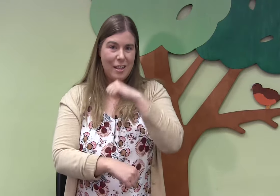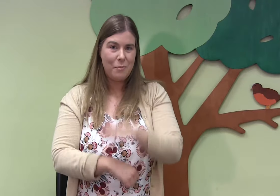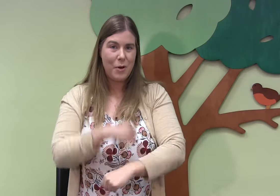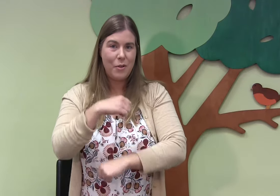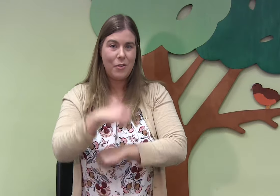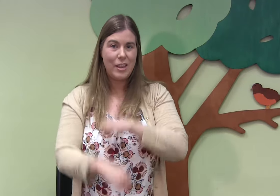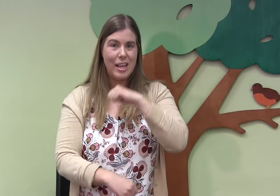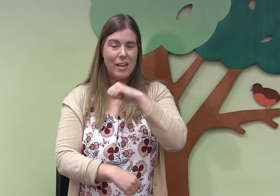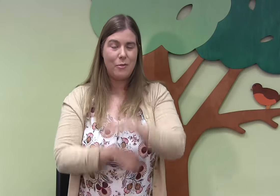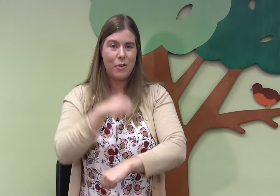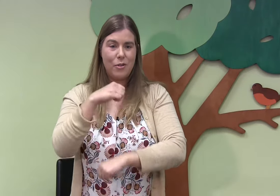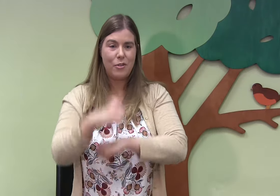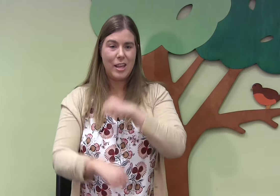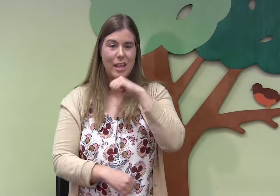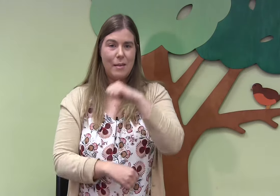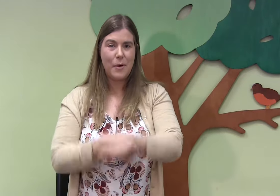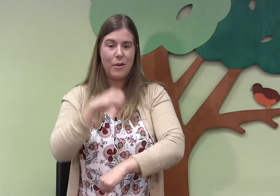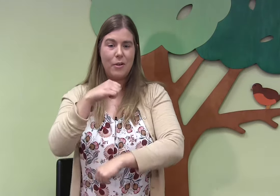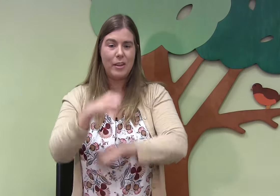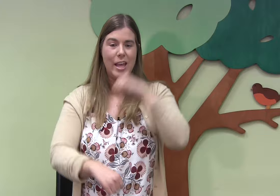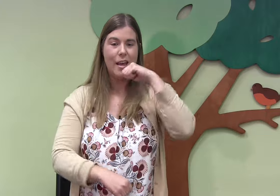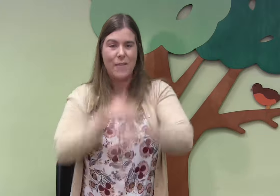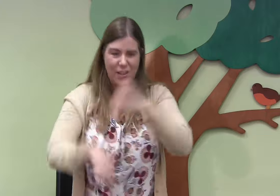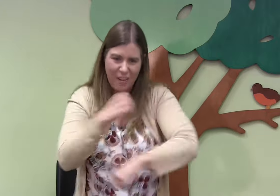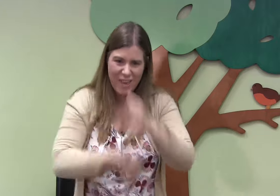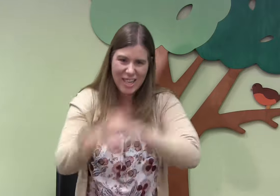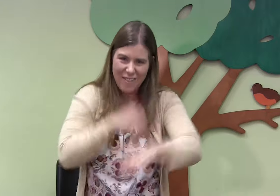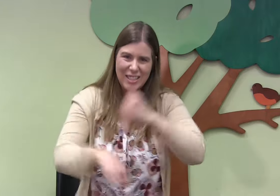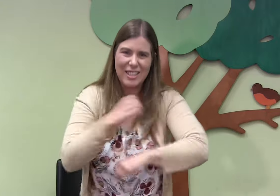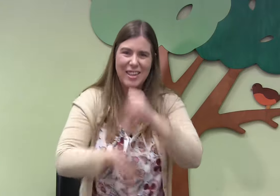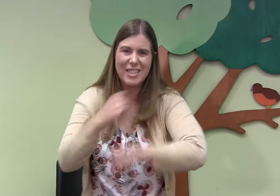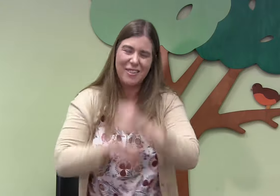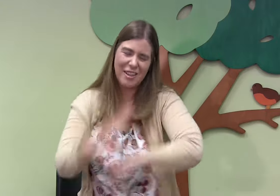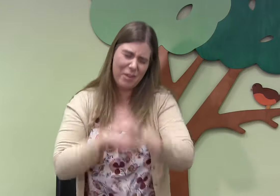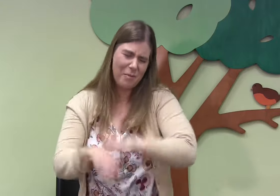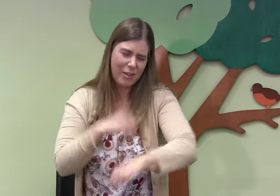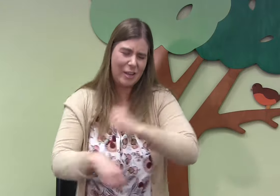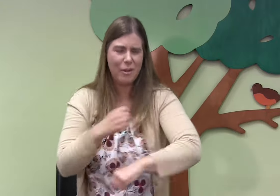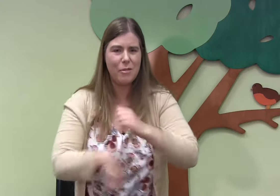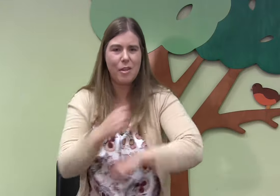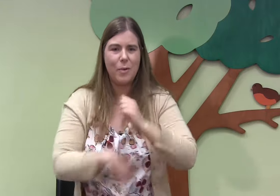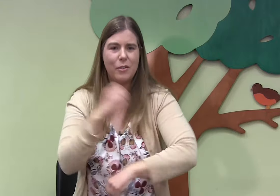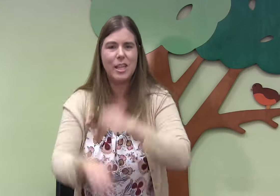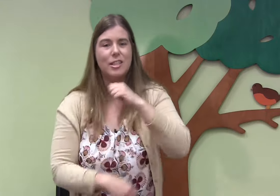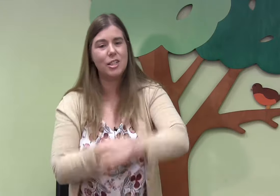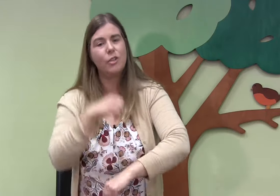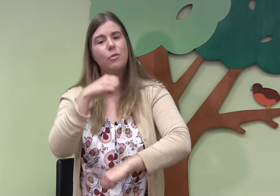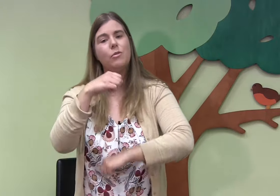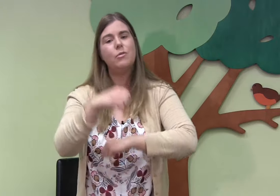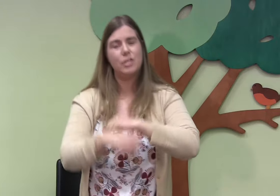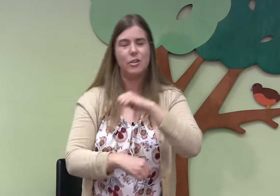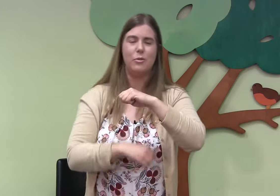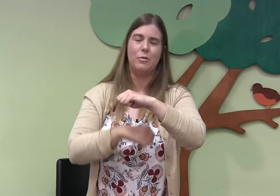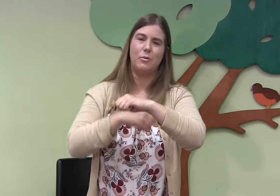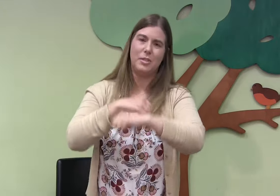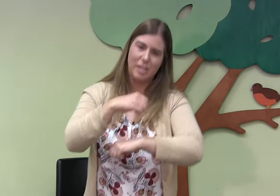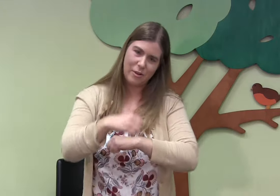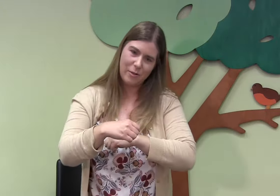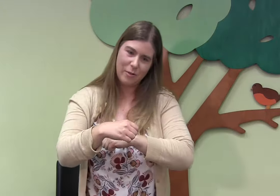-poly, roly-poly. That's That's That's That's That's really Really Poley. Really, really, cool. Slow, slow, slow,